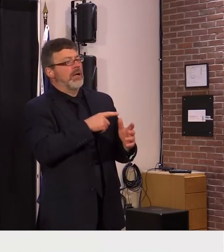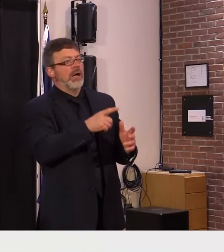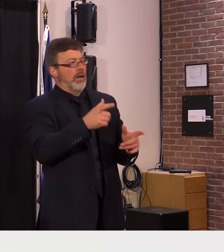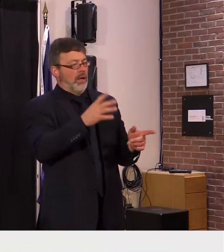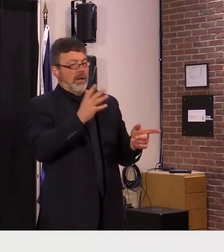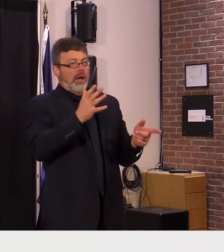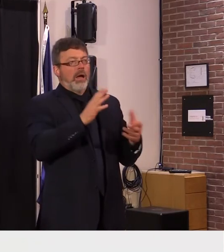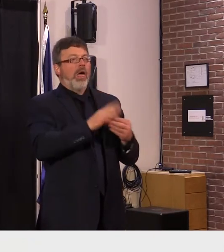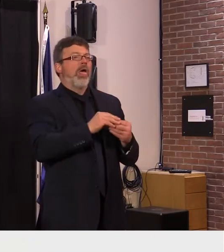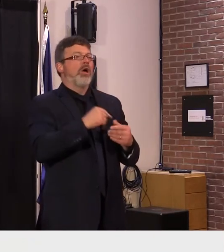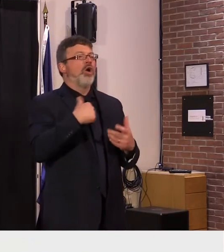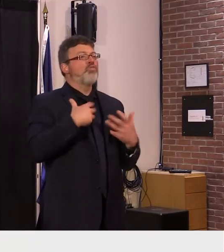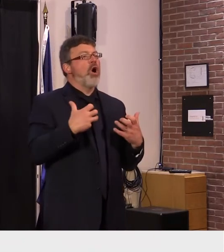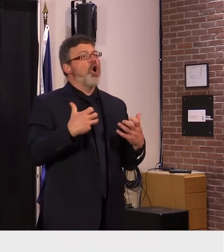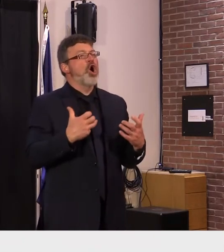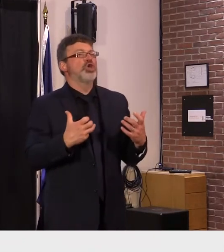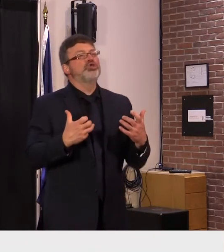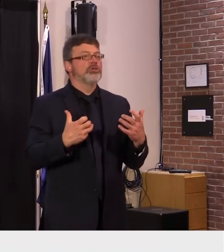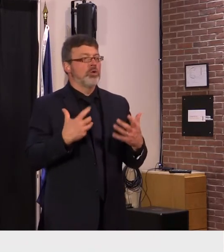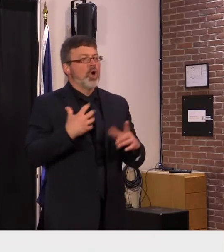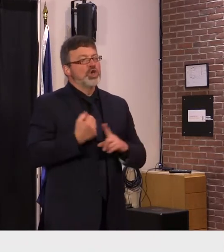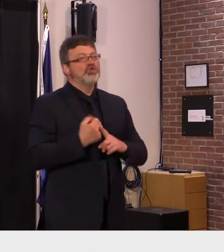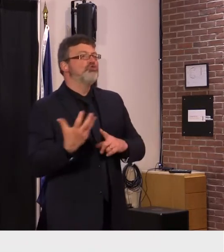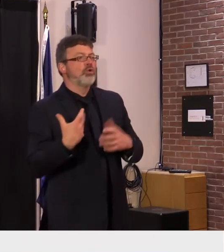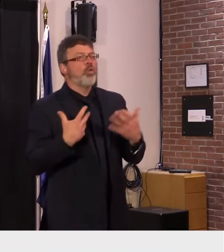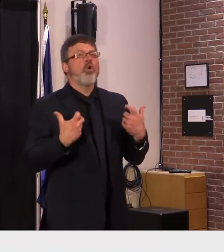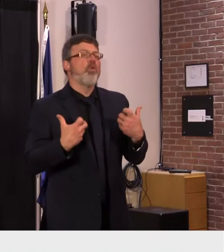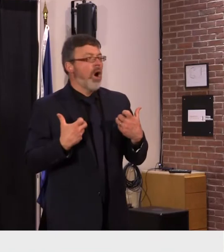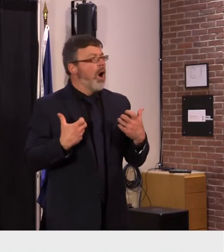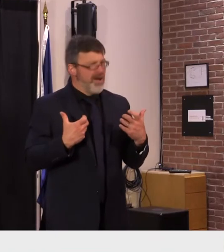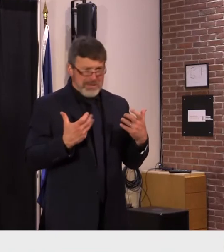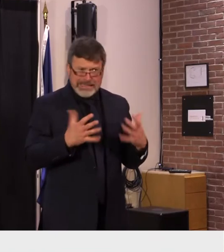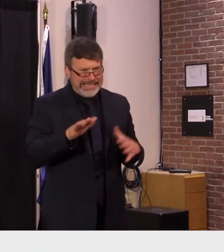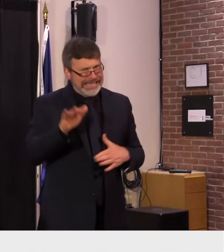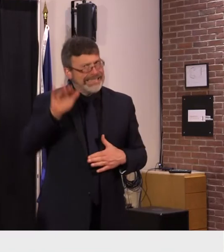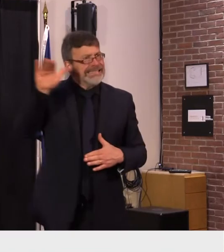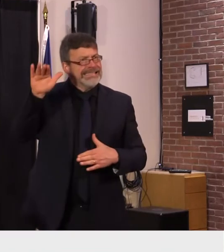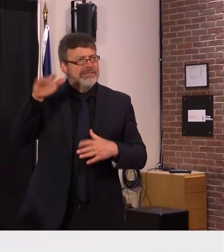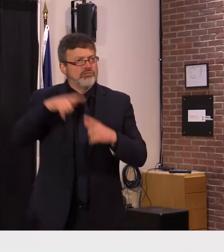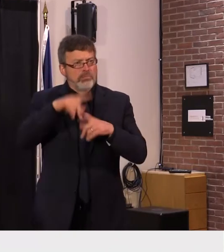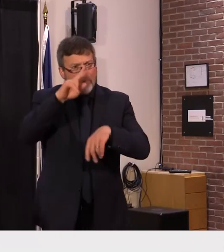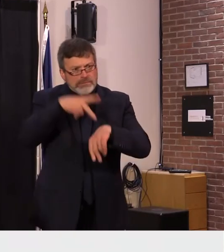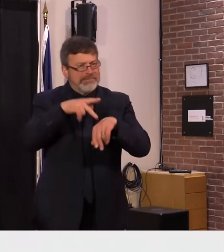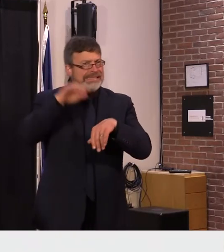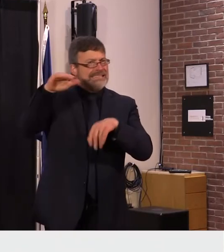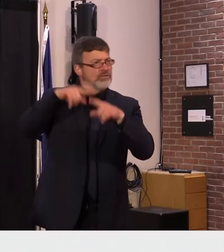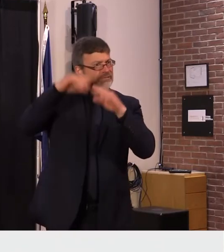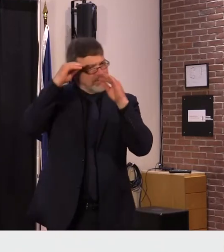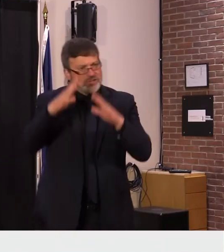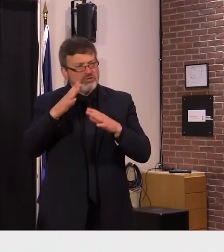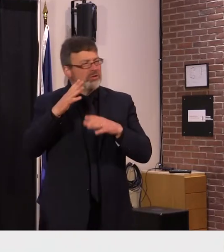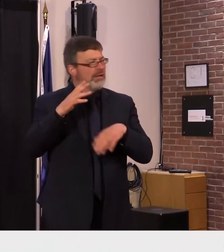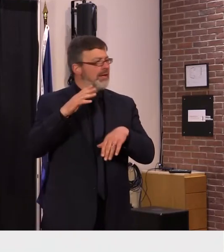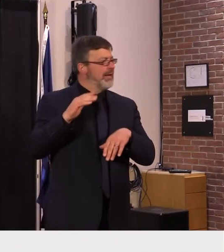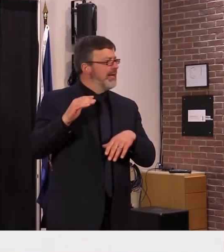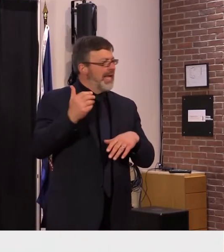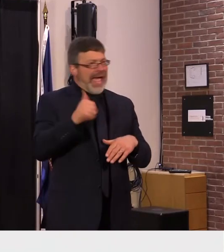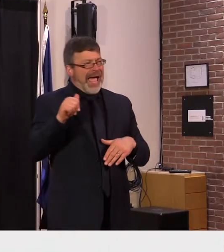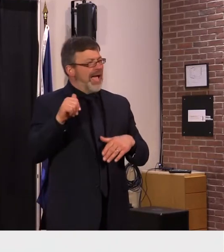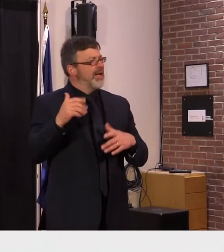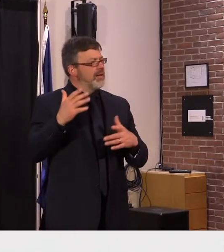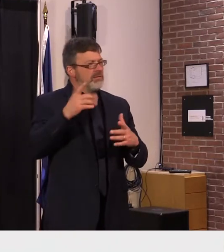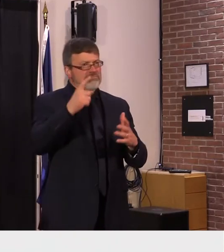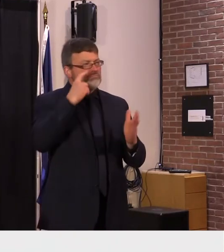to bother you you are not bothering anyone by calling and reporting uh anything that looks amiss so